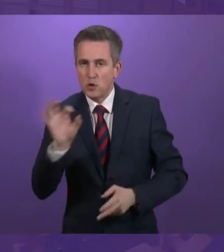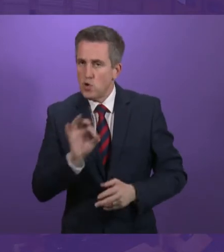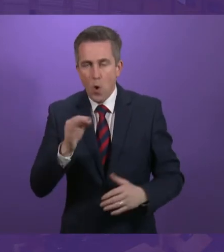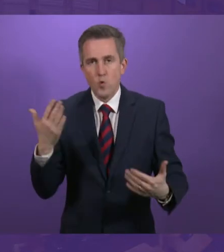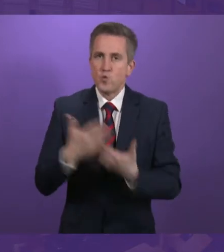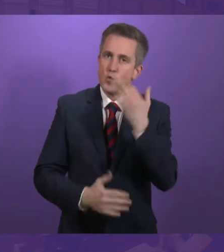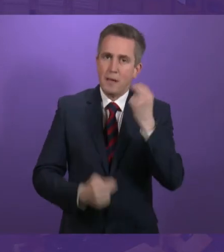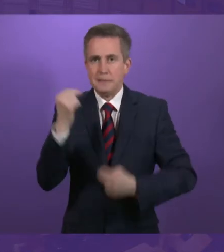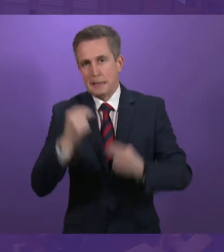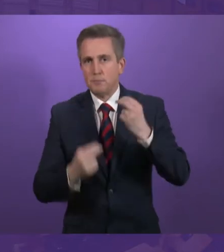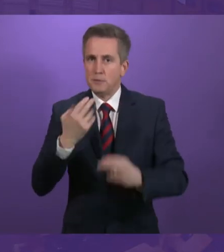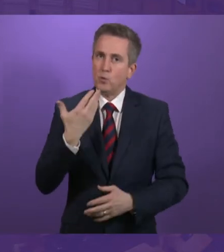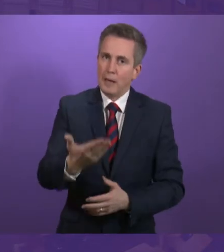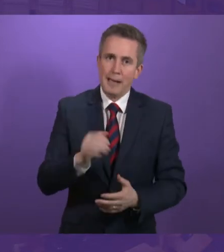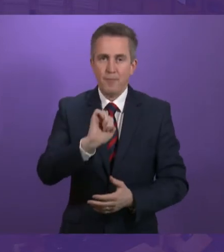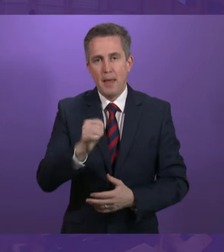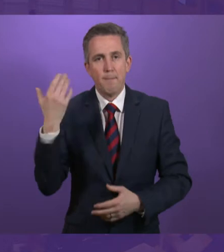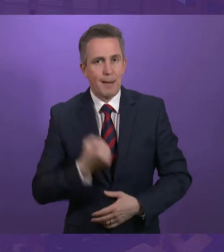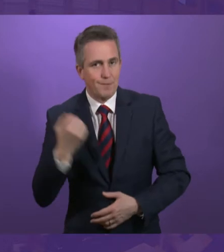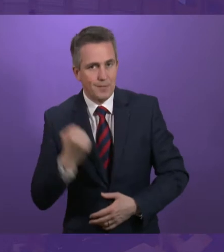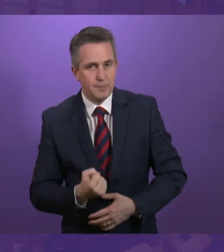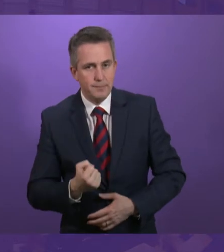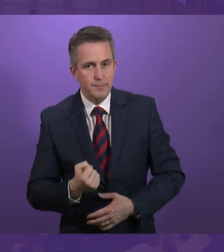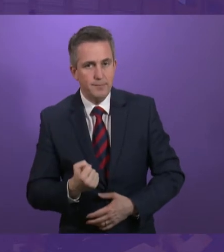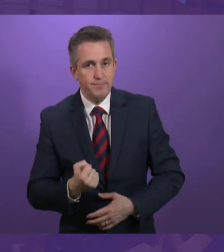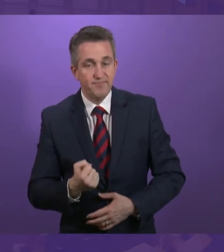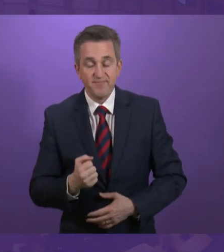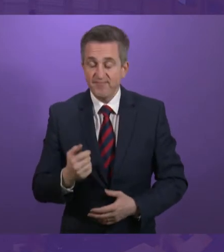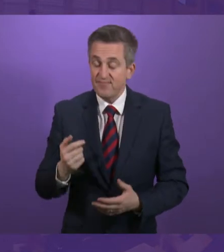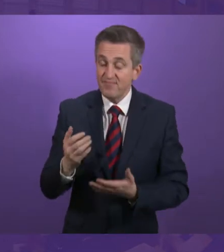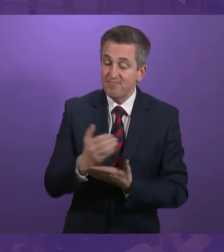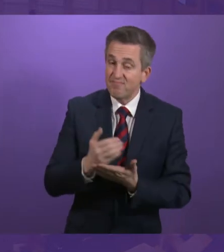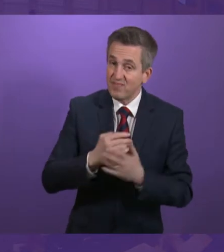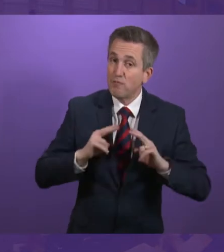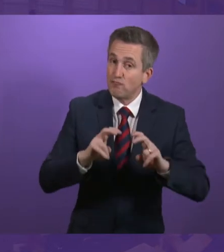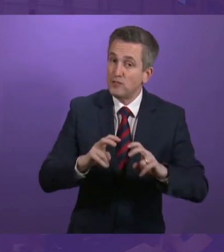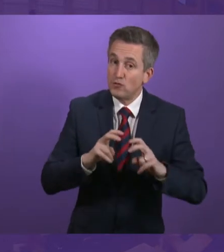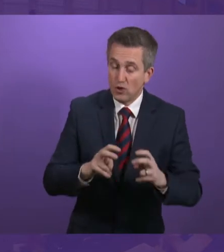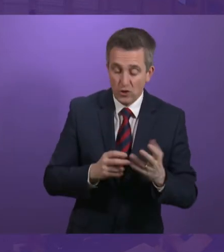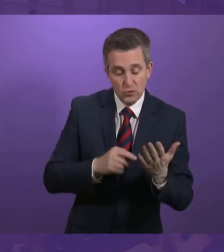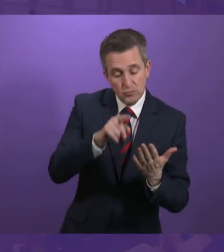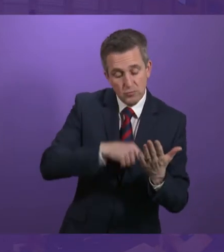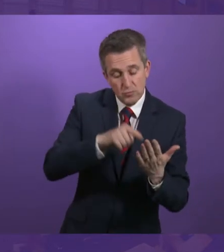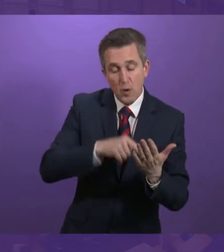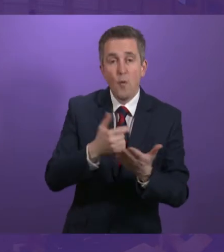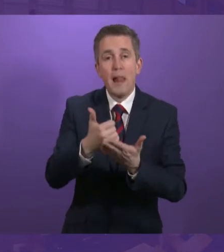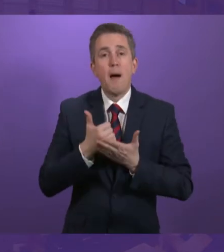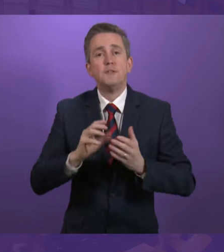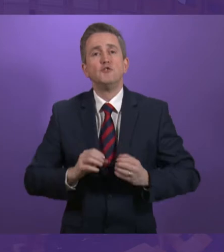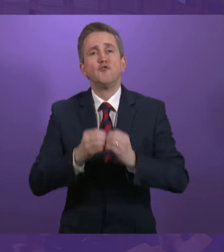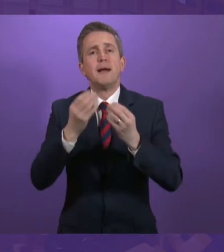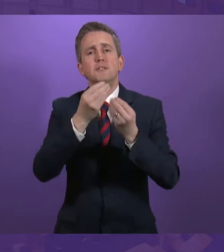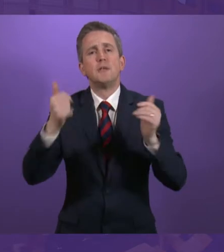reassessment for disability benefits. We will use this research as the basis for a set of client-centred transfer principles